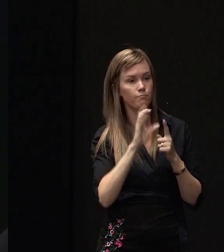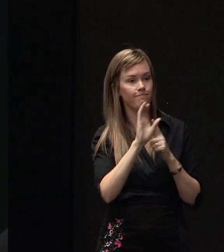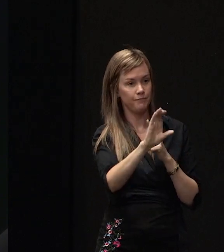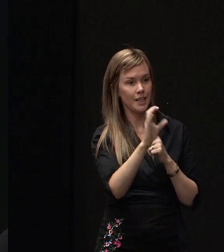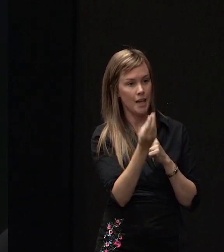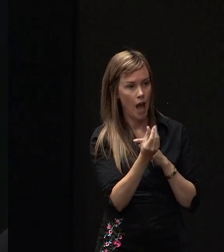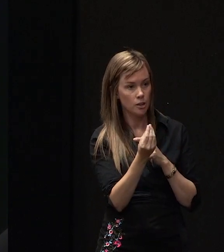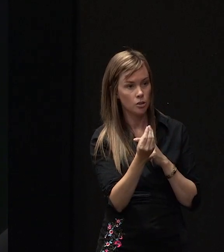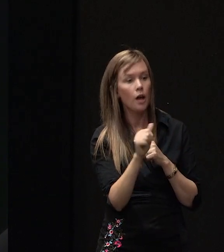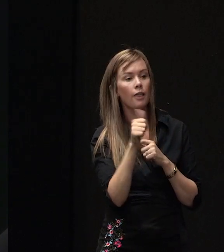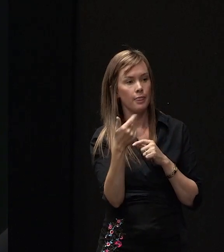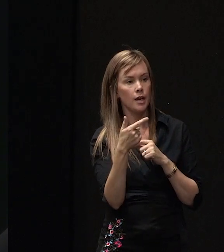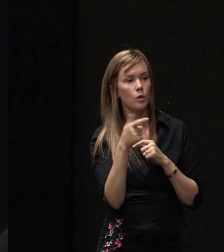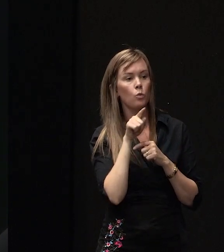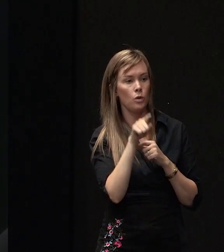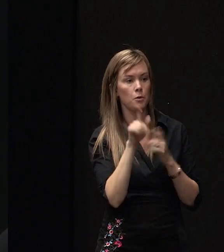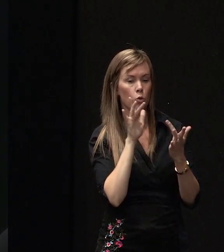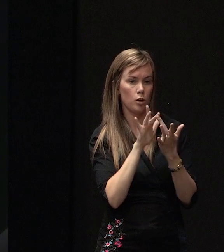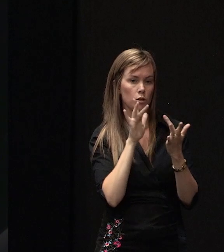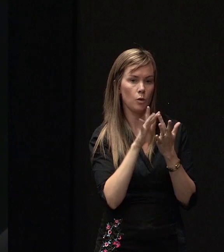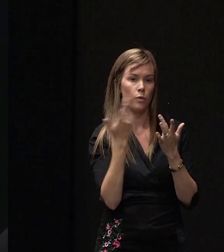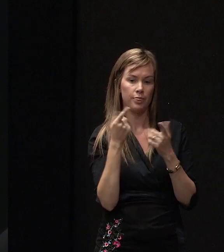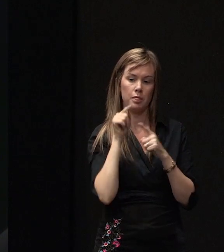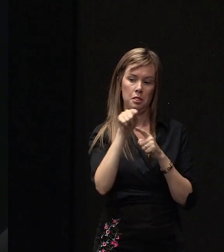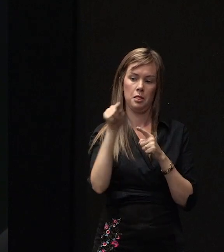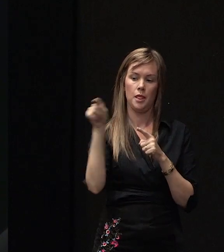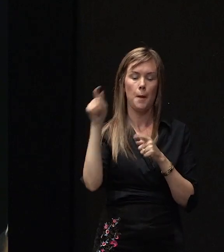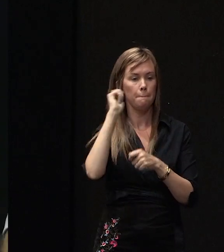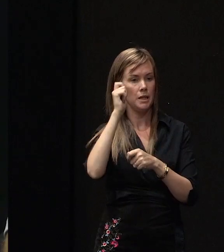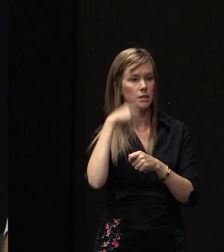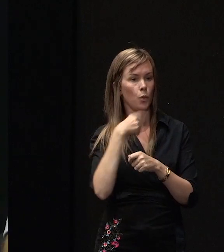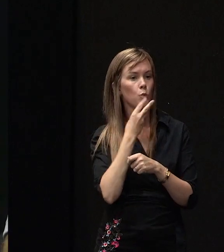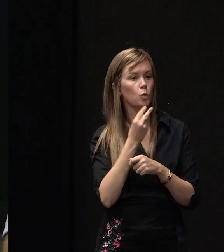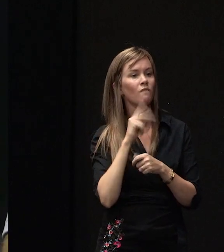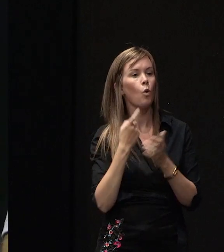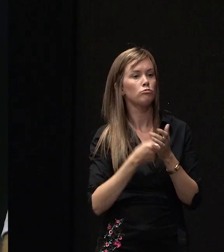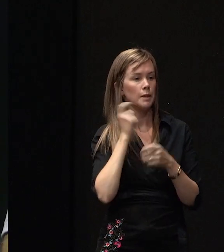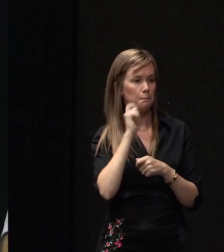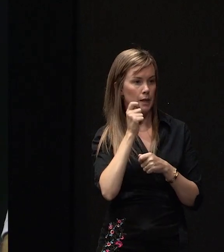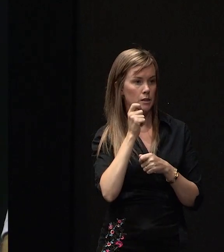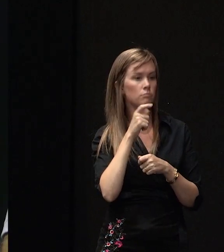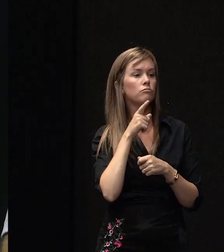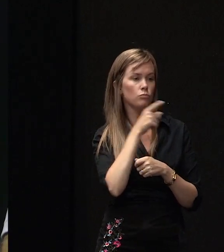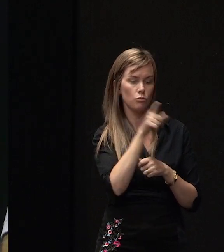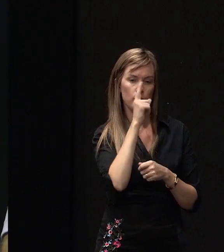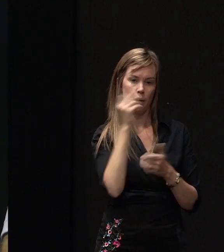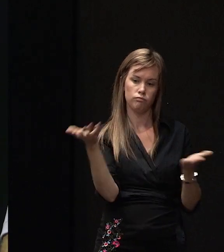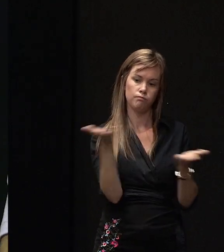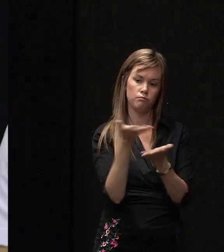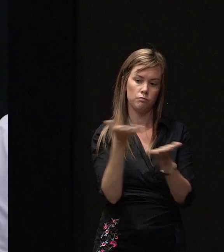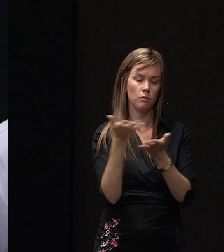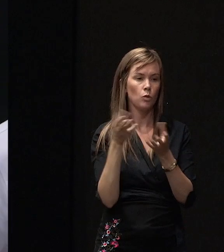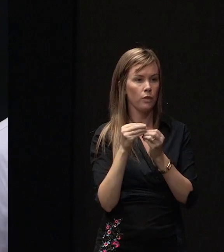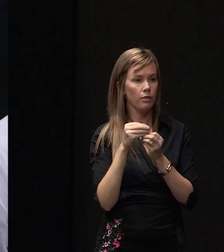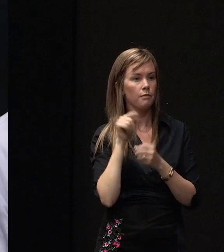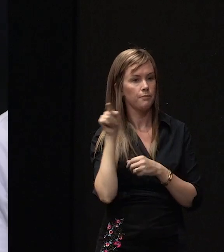We would then put you in touch with a panel of builders that we use for the rebuilds to allow you to discuss what you could build